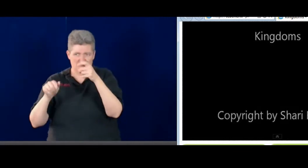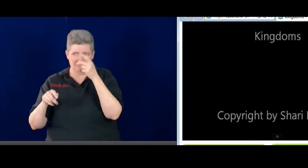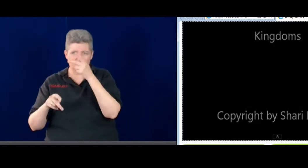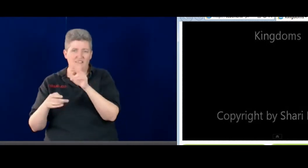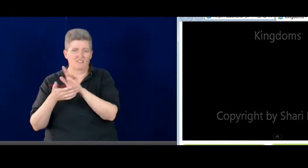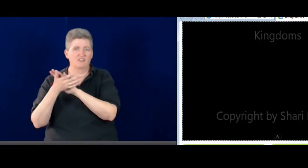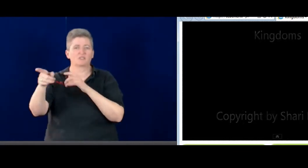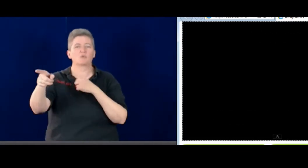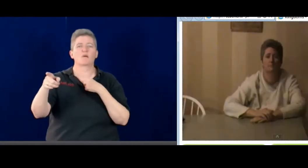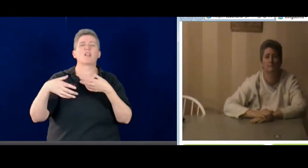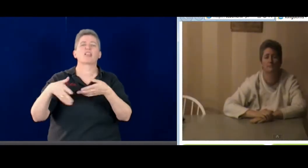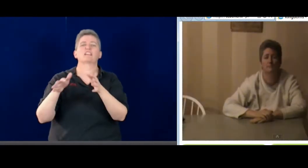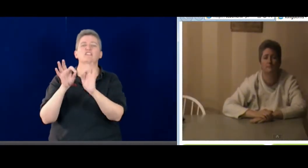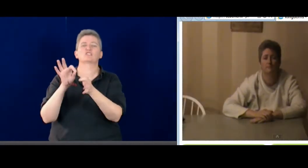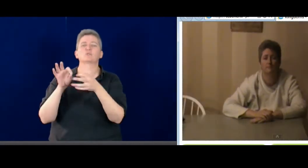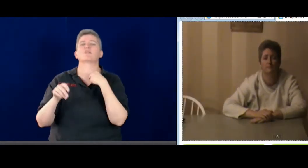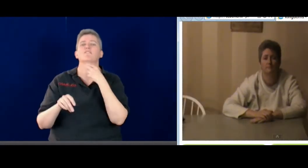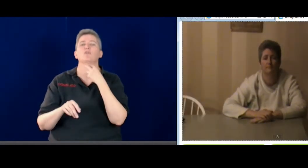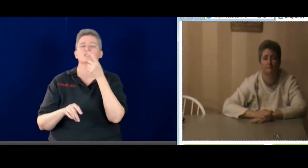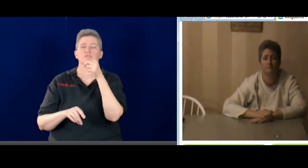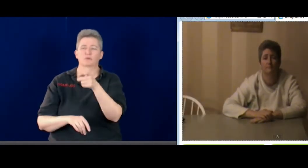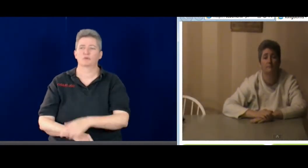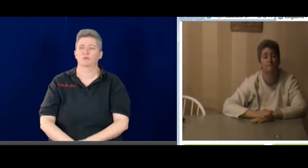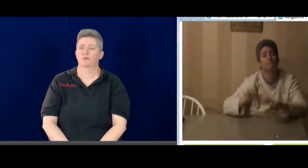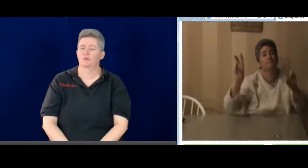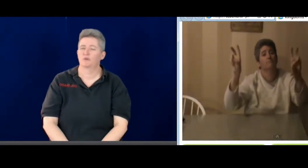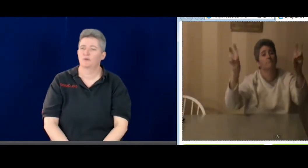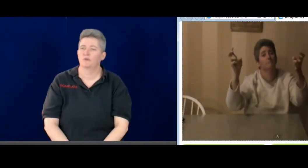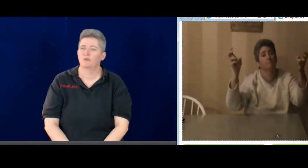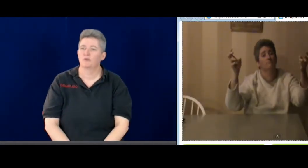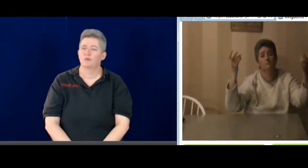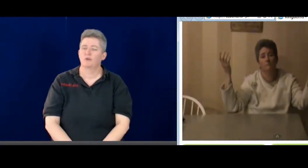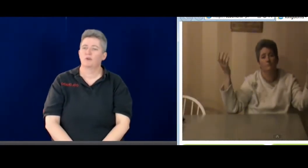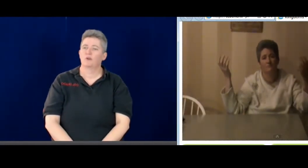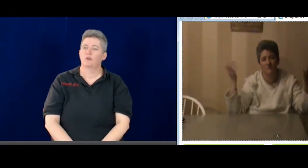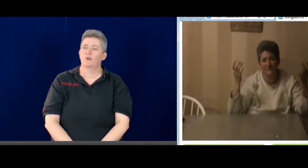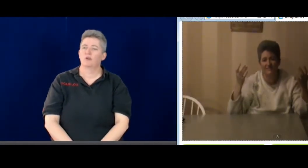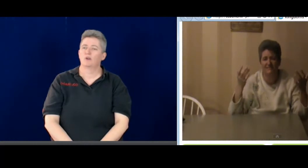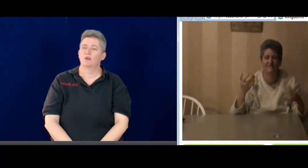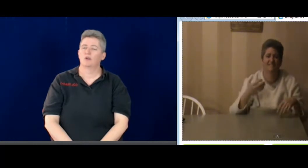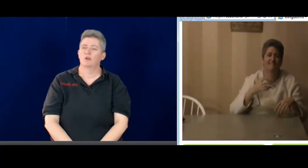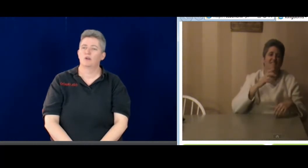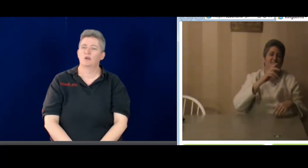And I can't see the video, but you'll be able to see that. And then I'll let the interpreter go ahead and verse for you.